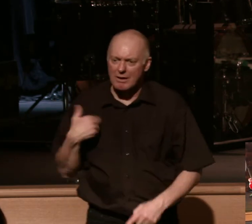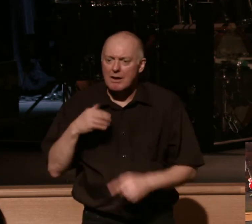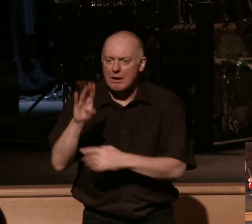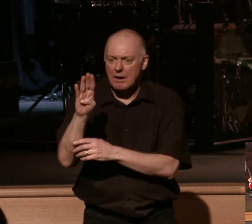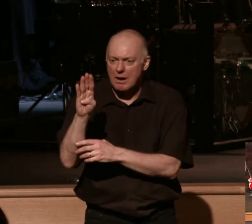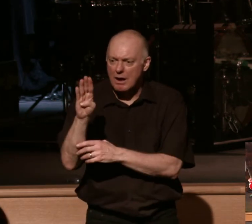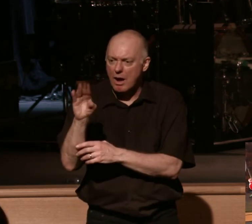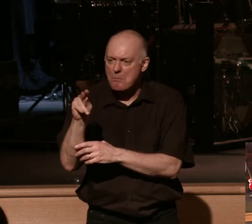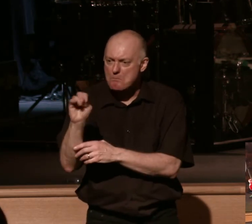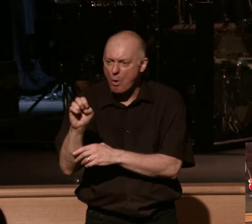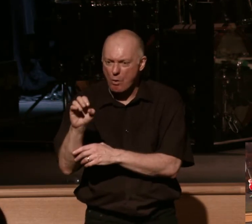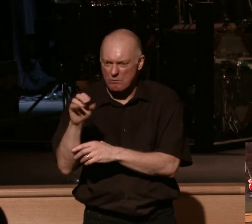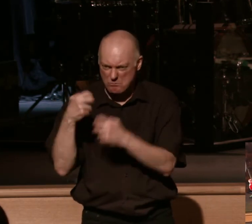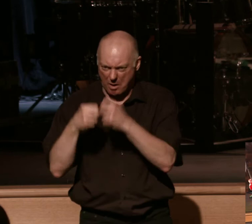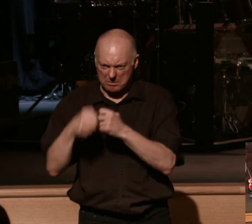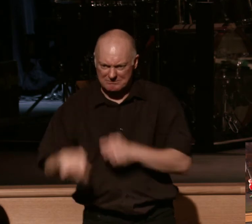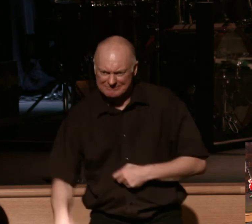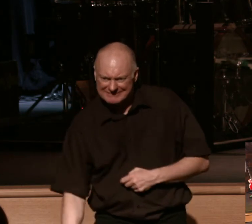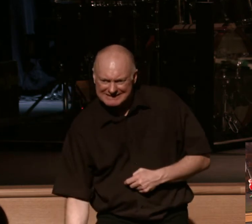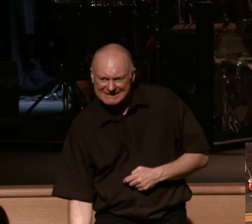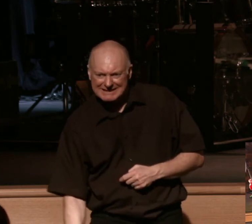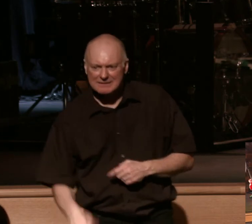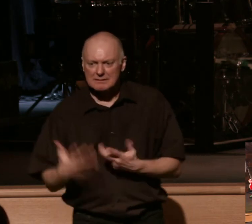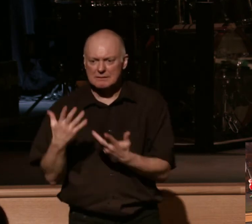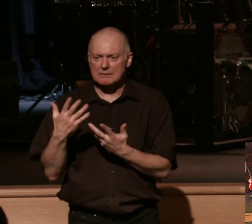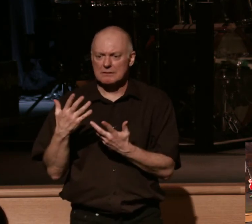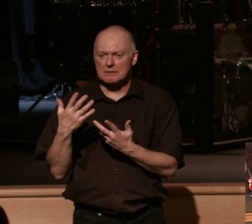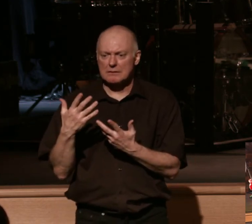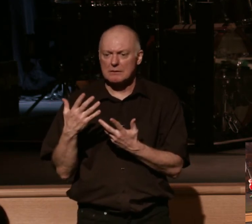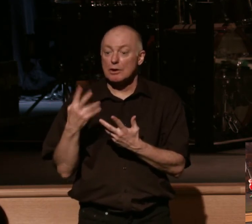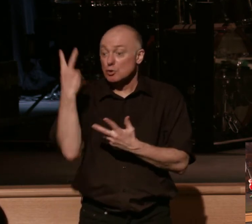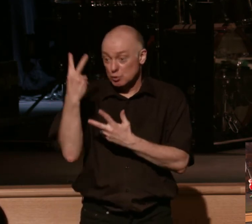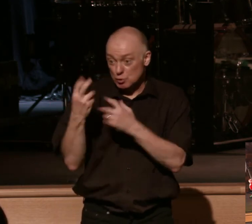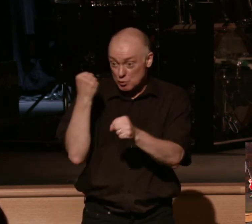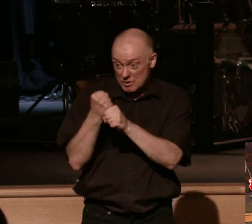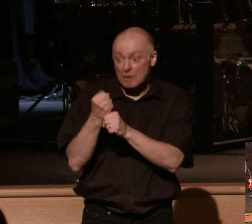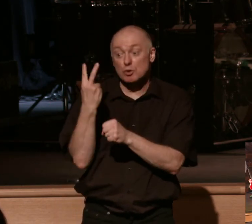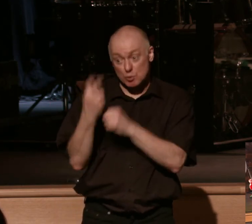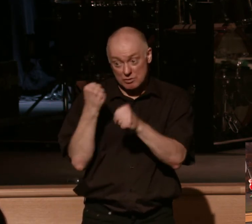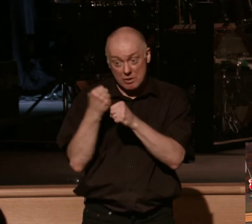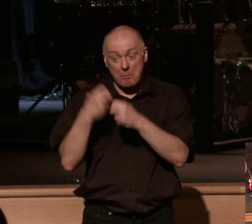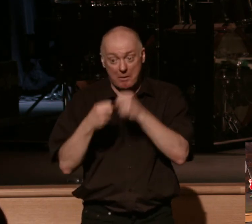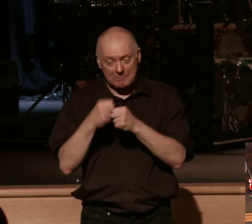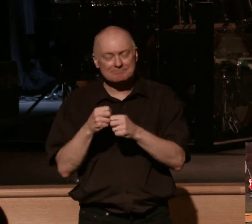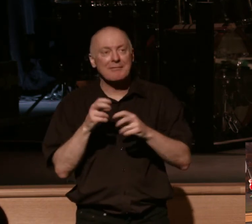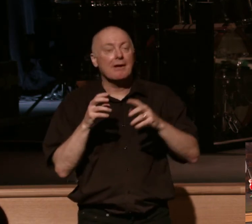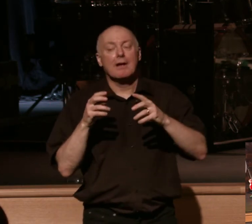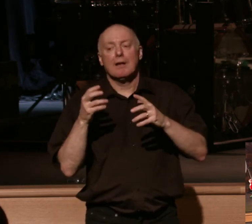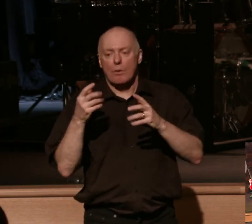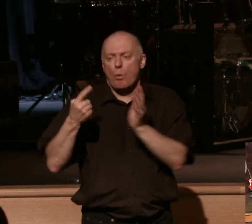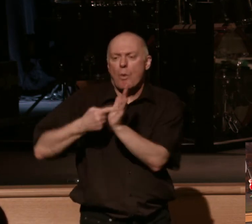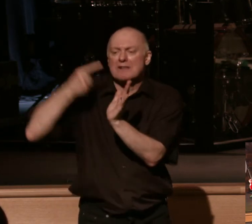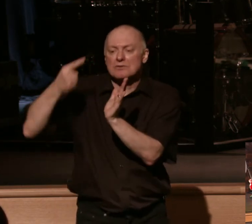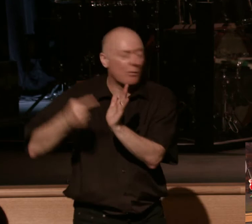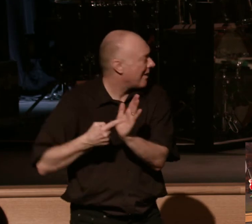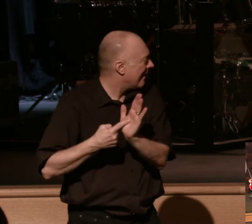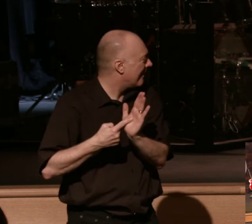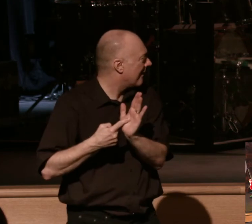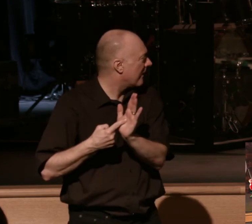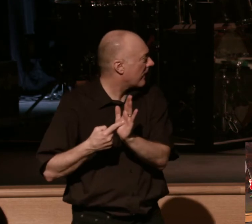bruise underneath my kneecap on my femur which lasted for more than two years and I think I might get I'm not sure but every now and then it was like this massive shoots